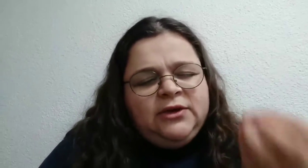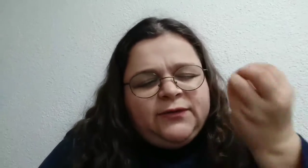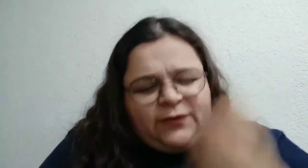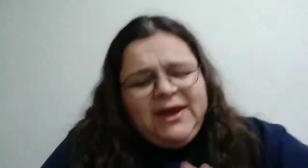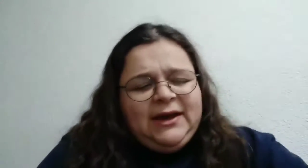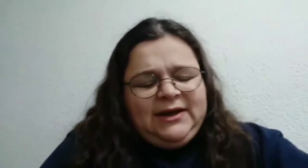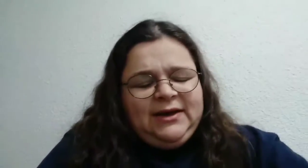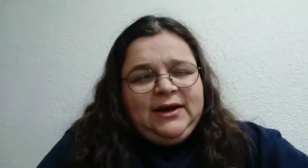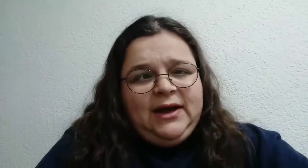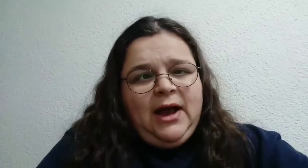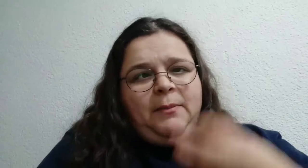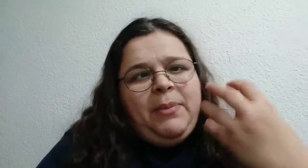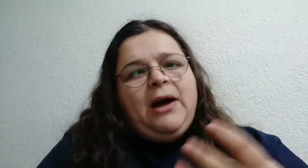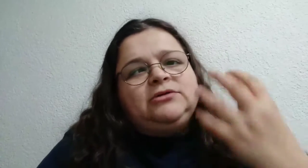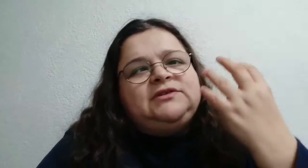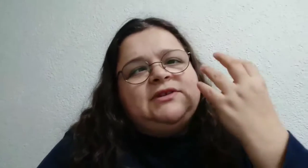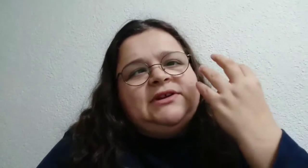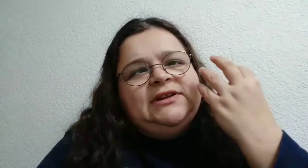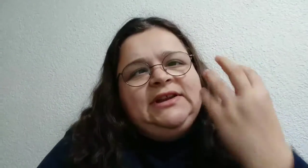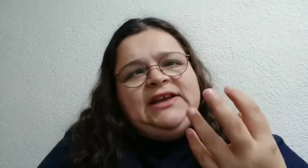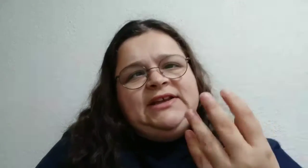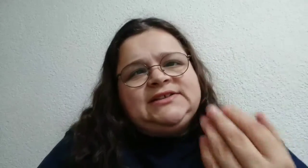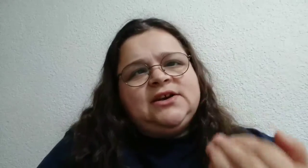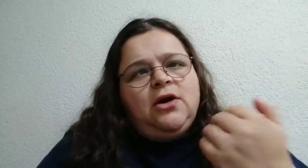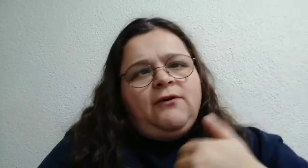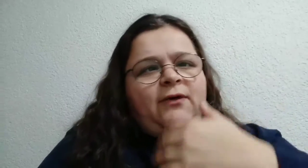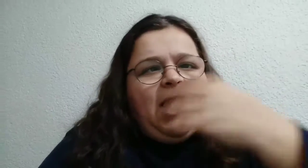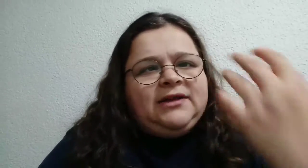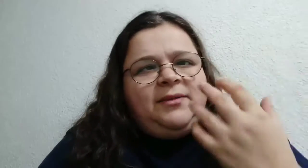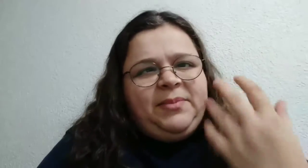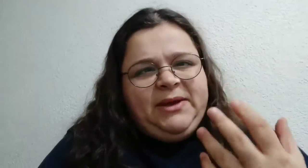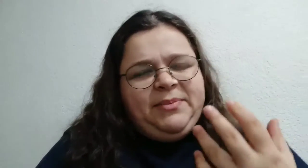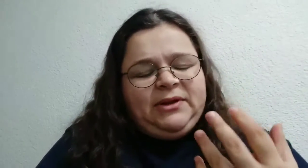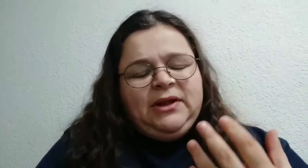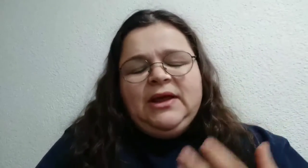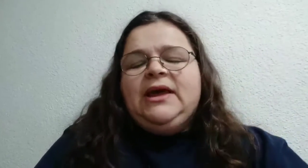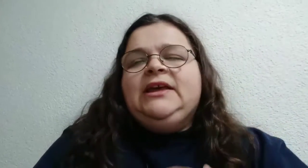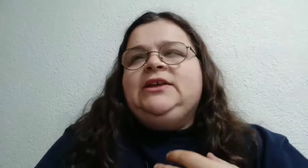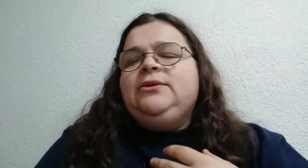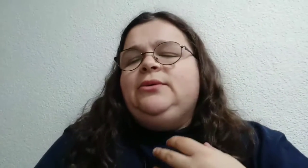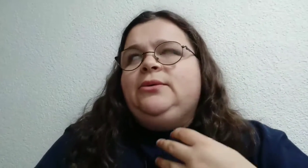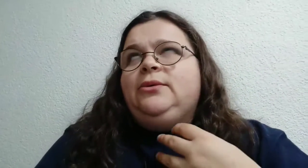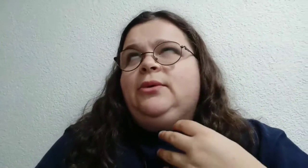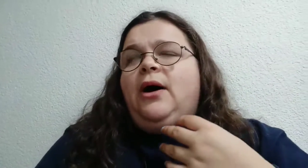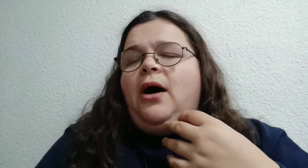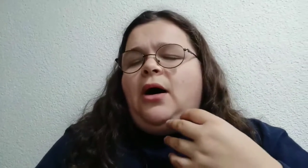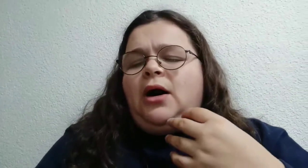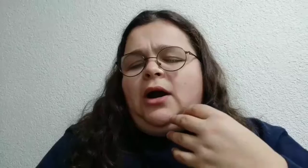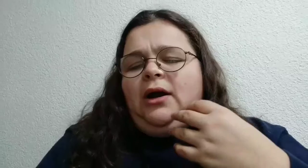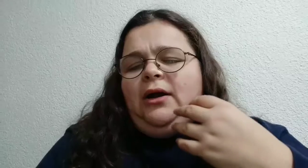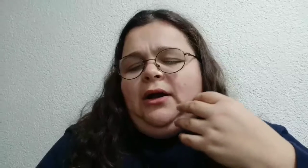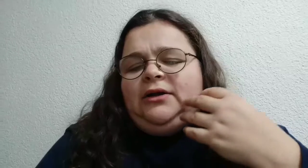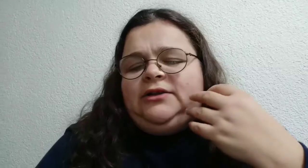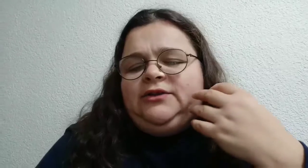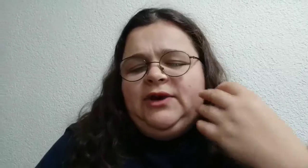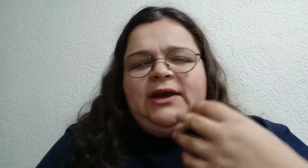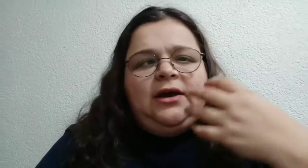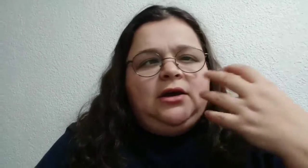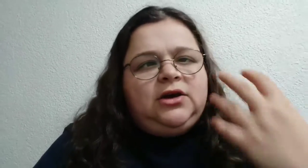you think about needs of other people. You are doing a